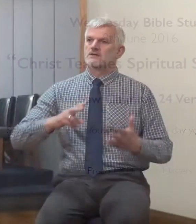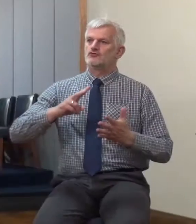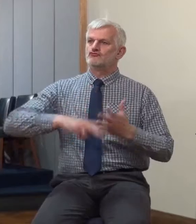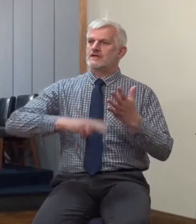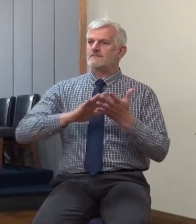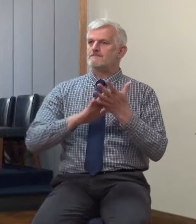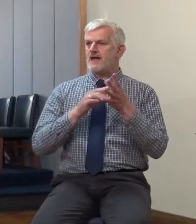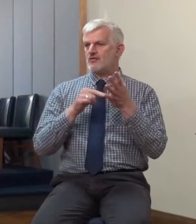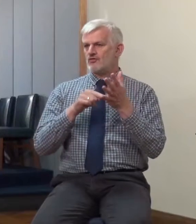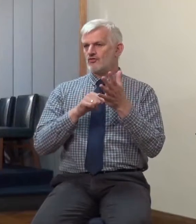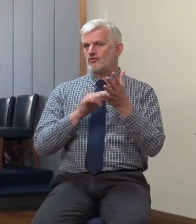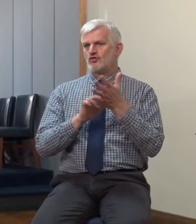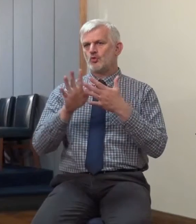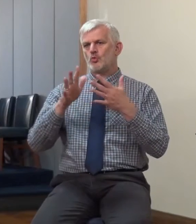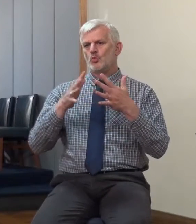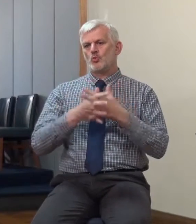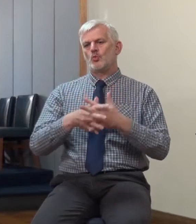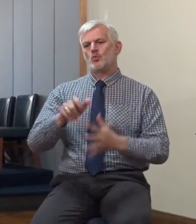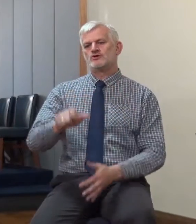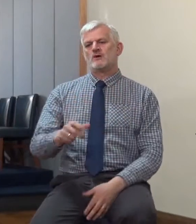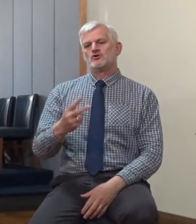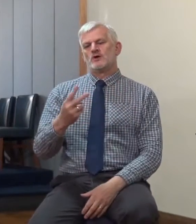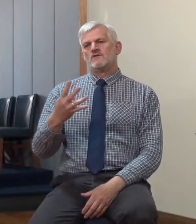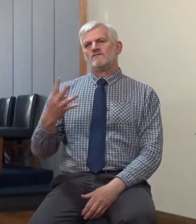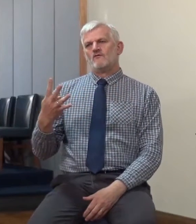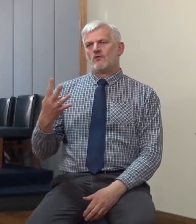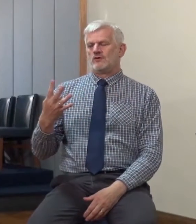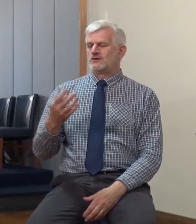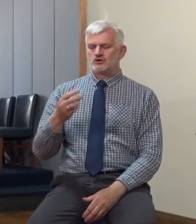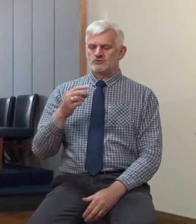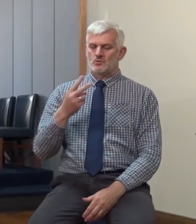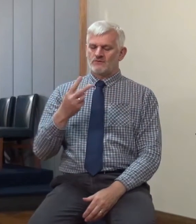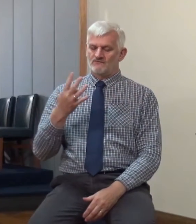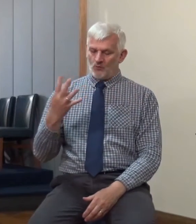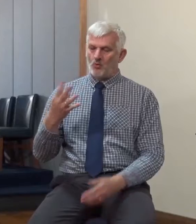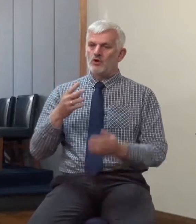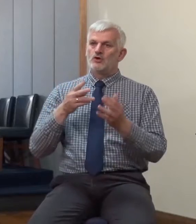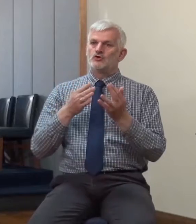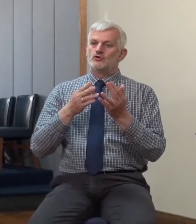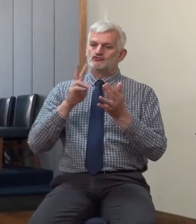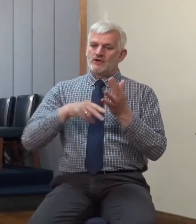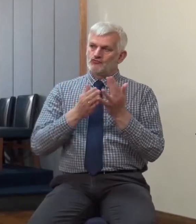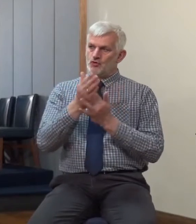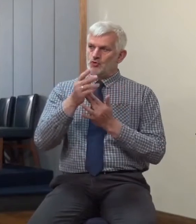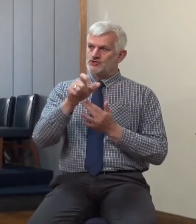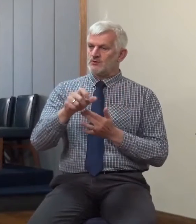The Gospel of Matthew, chapter 34, and we begin to read on verse